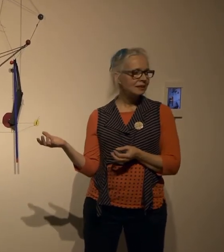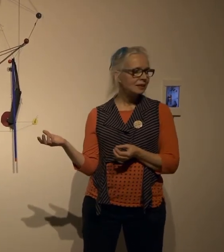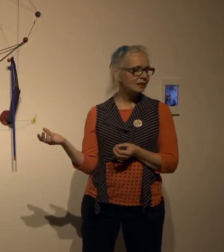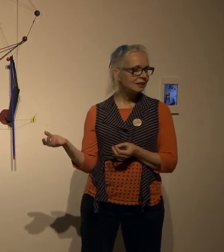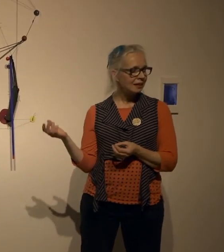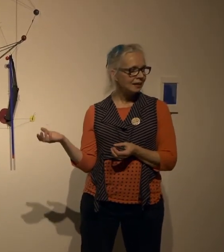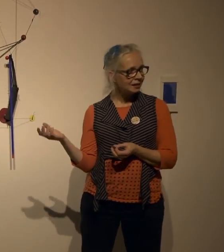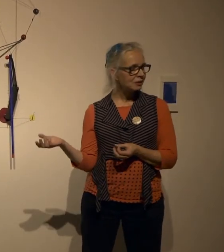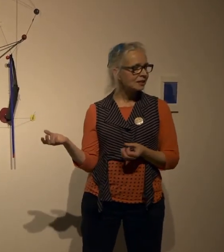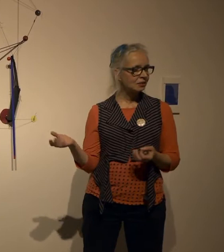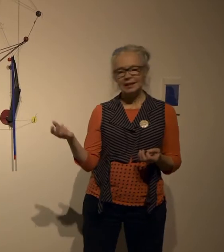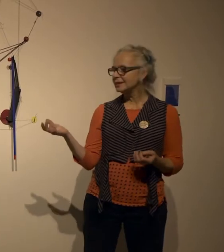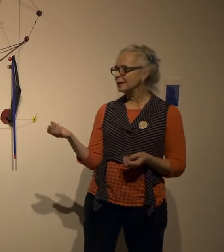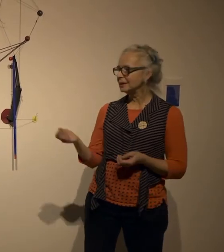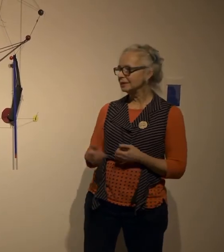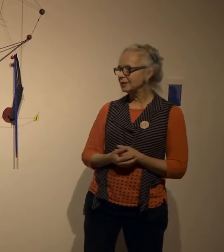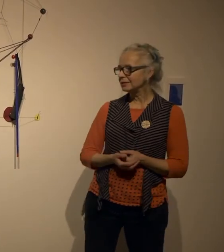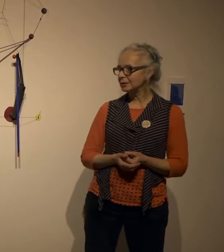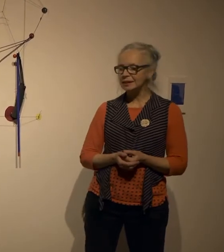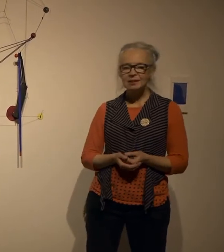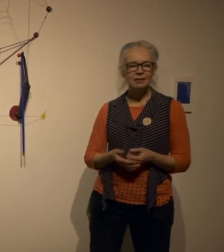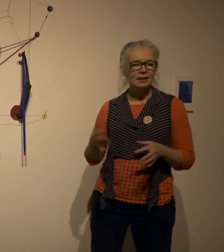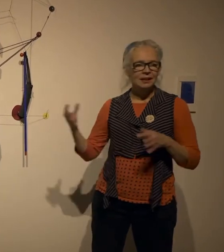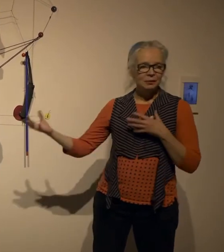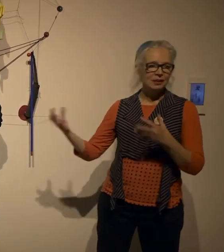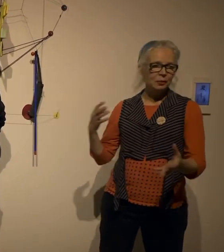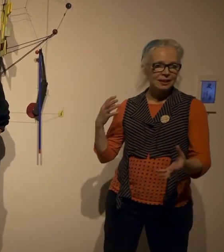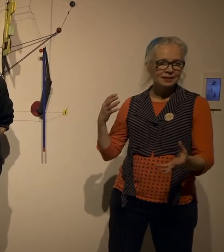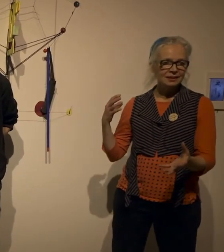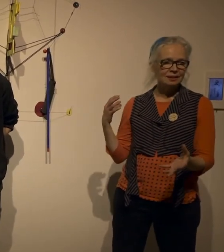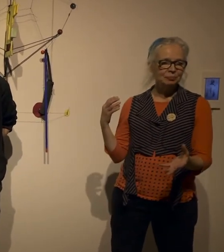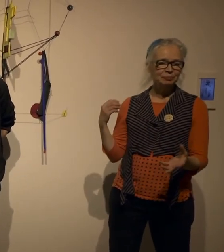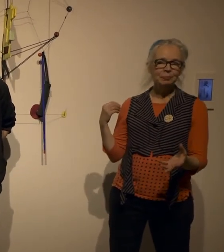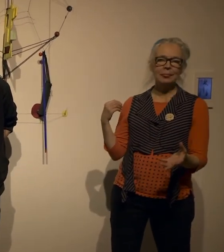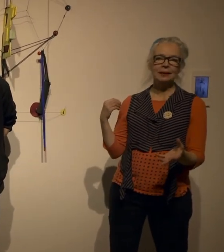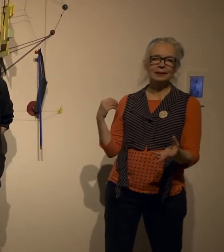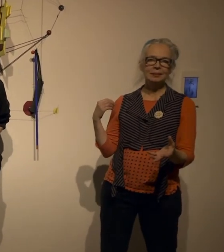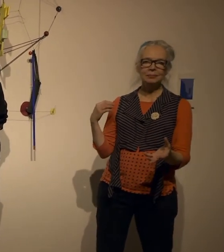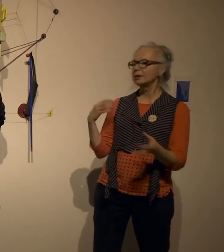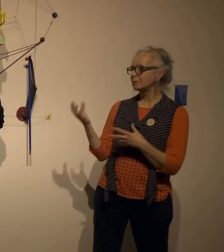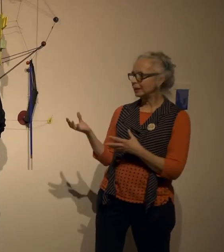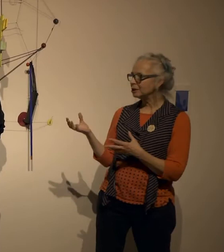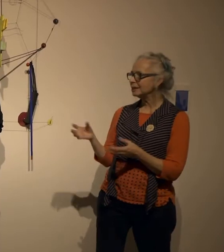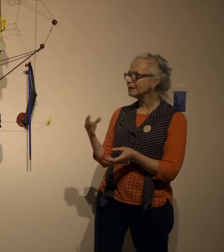very talented actress or actor that we can involve Karina so it was a great collaboration to see